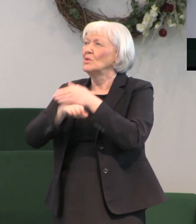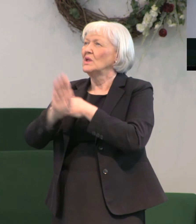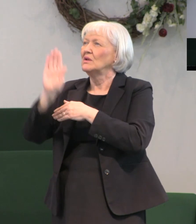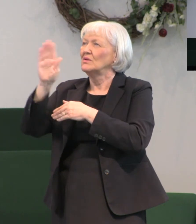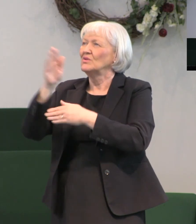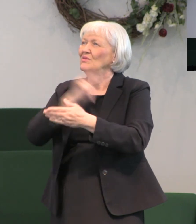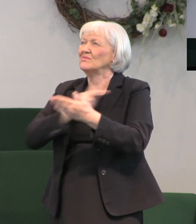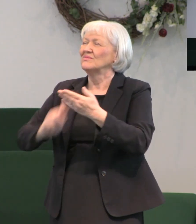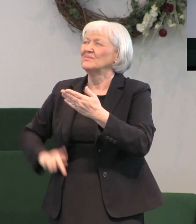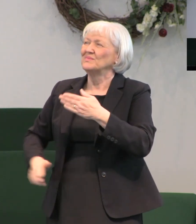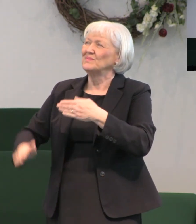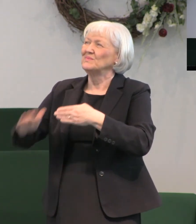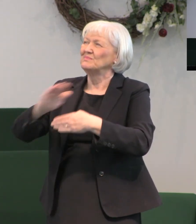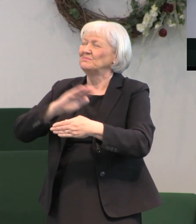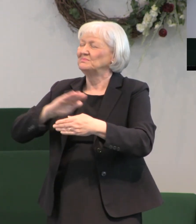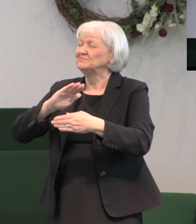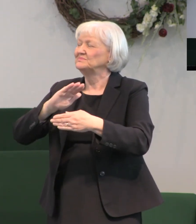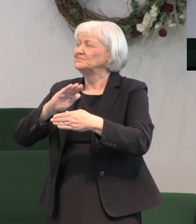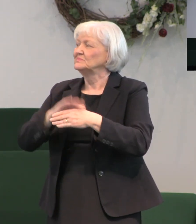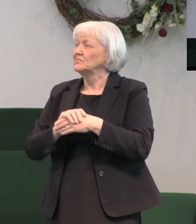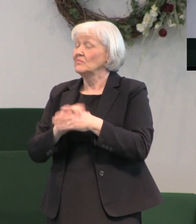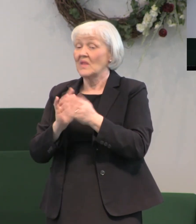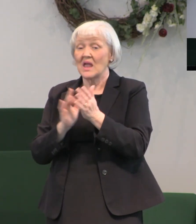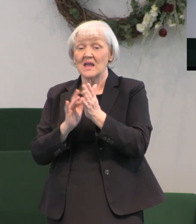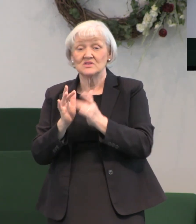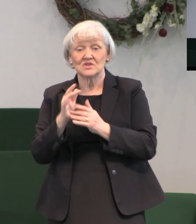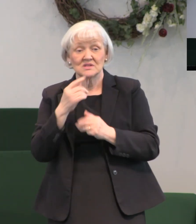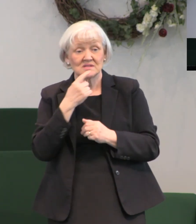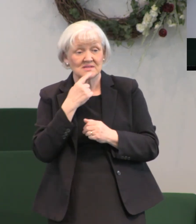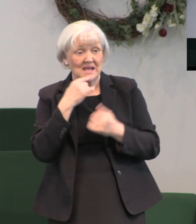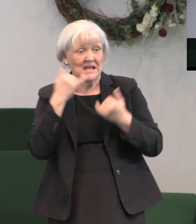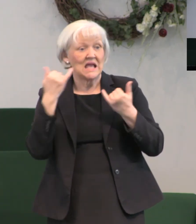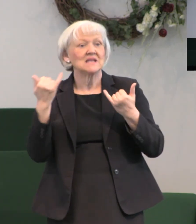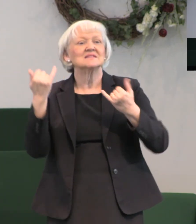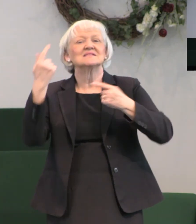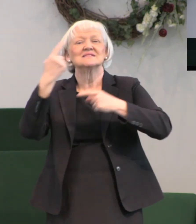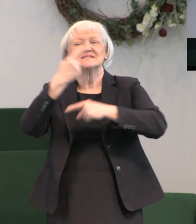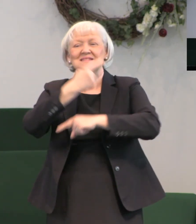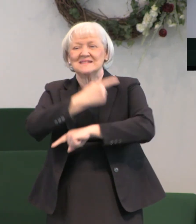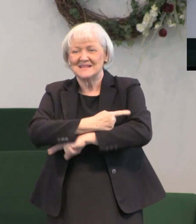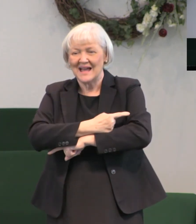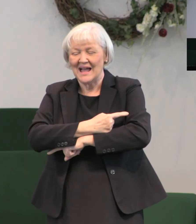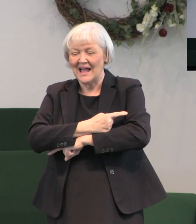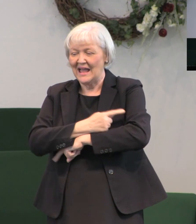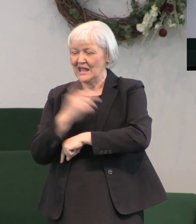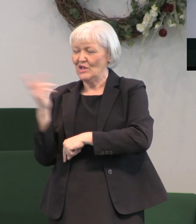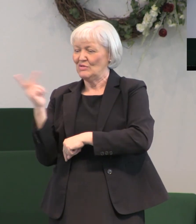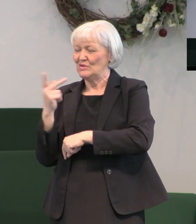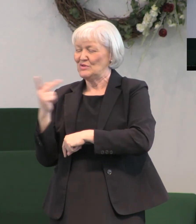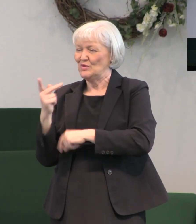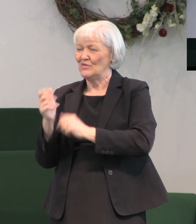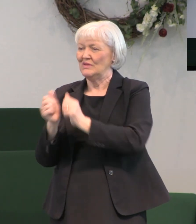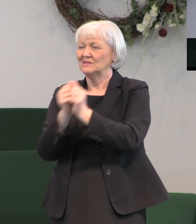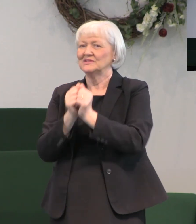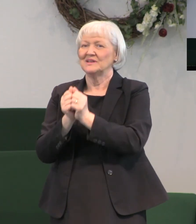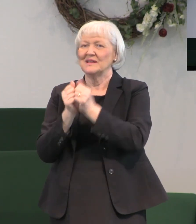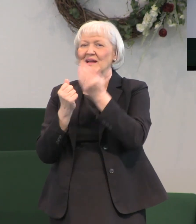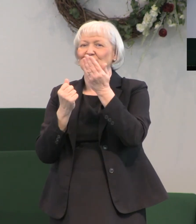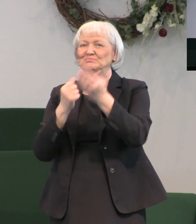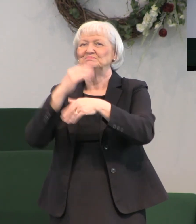to your kingdom and Jesus said to him today you will be with me in paradise